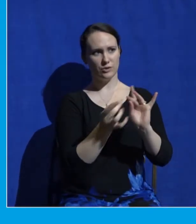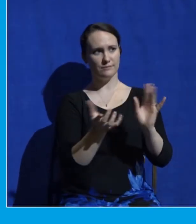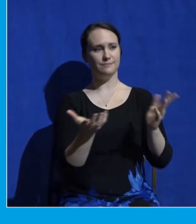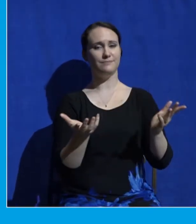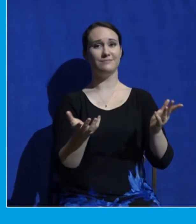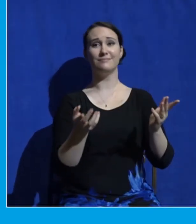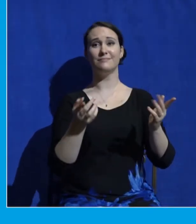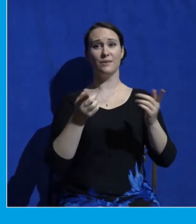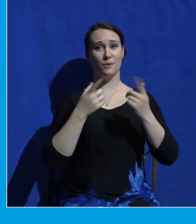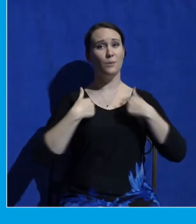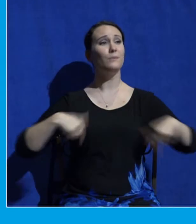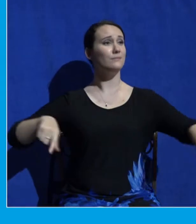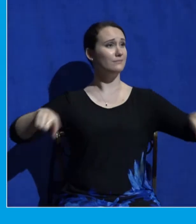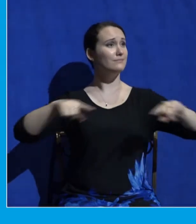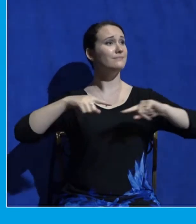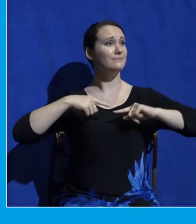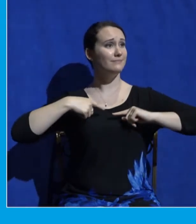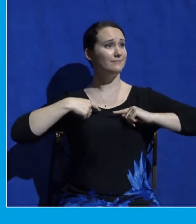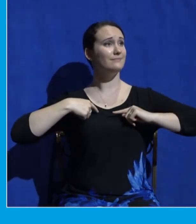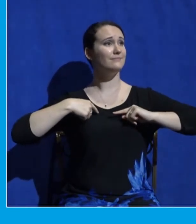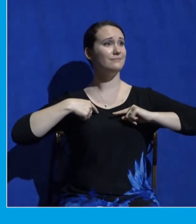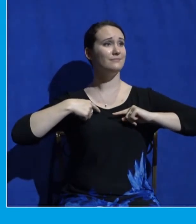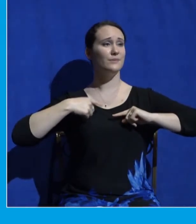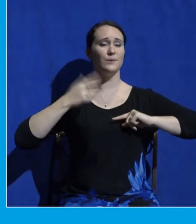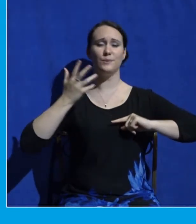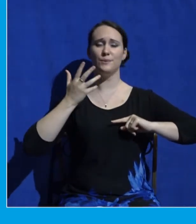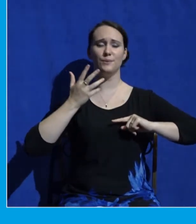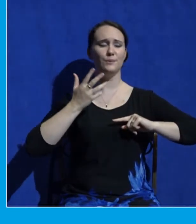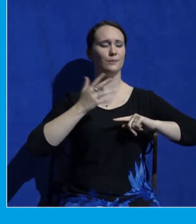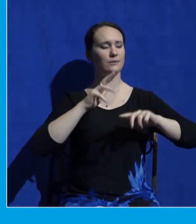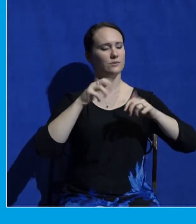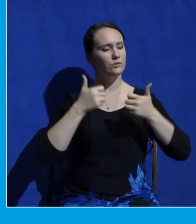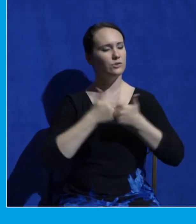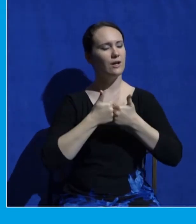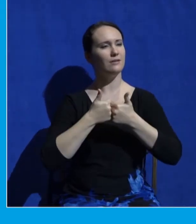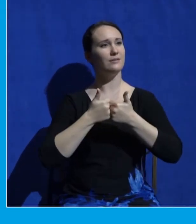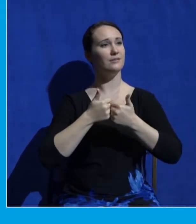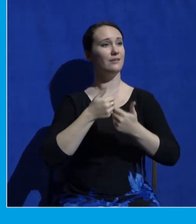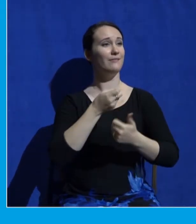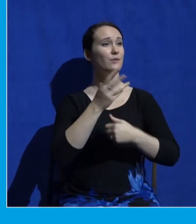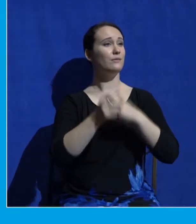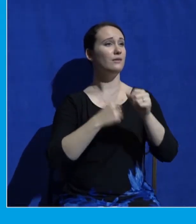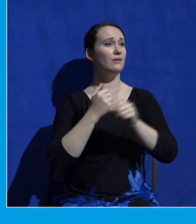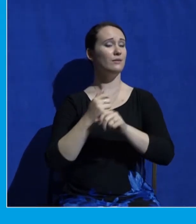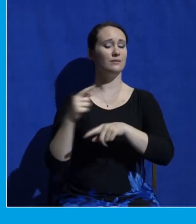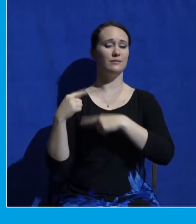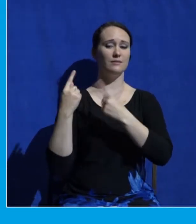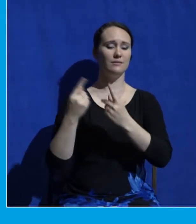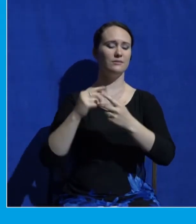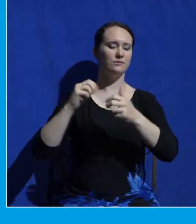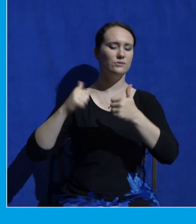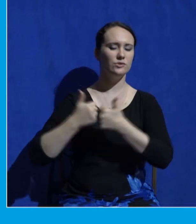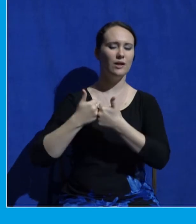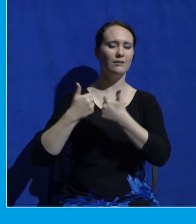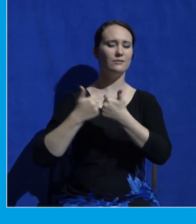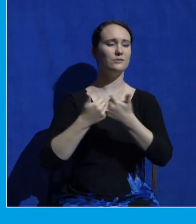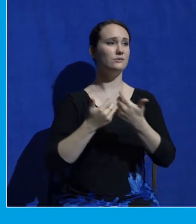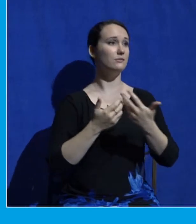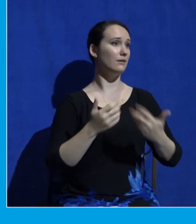through unique challenges over the last couple of years in our lives, in our families, in the world, in our